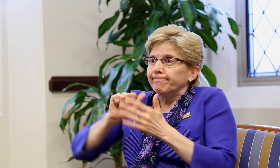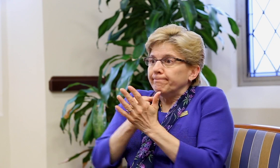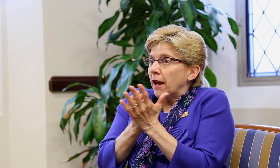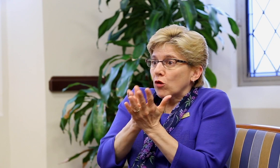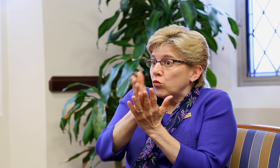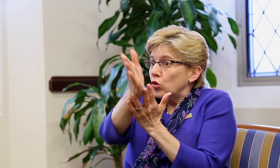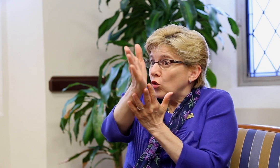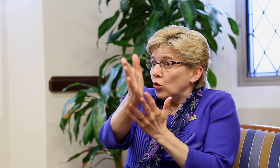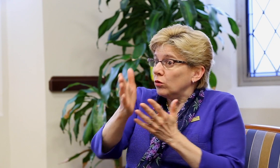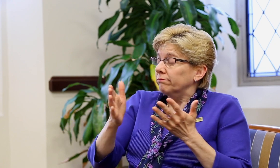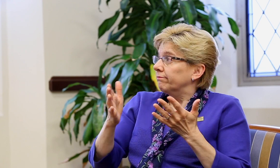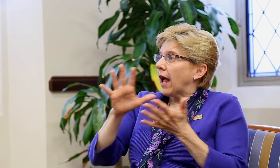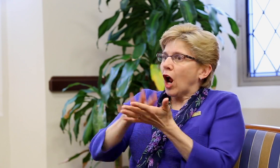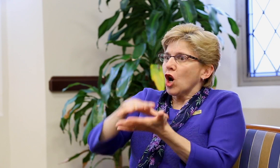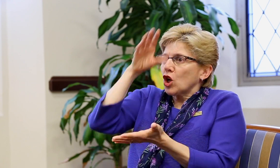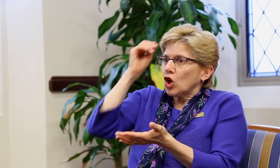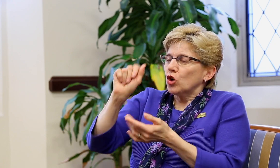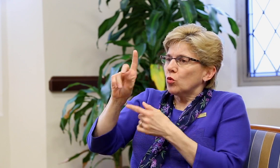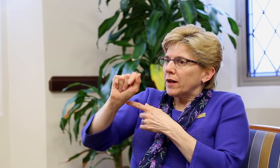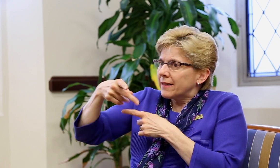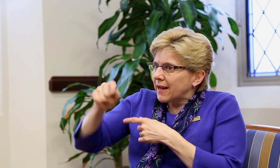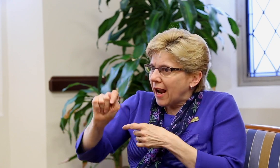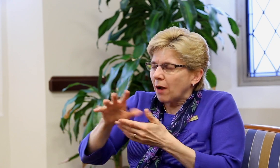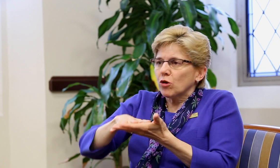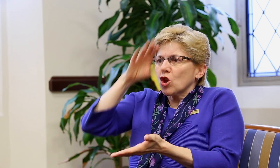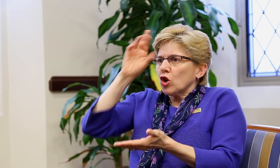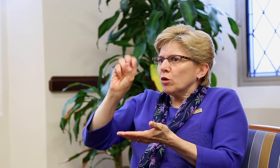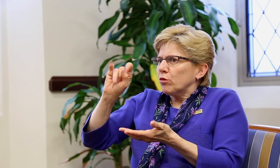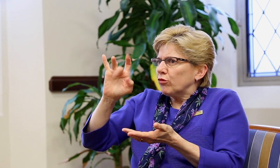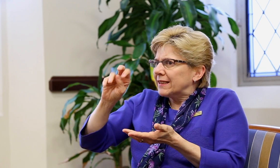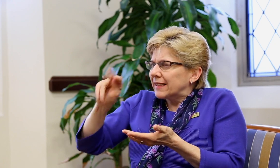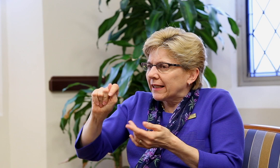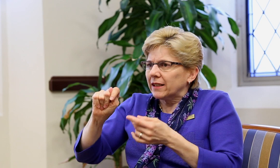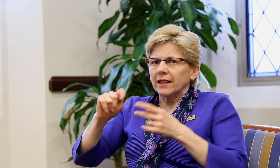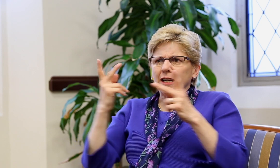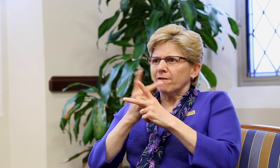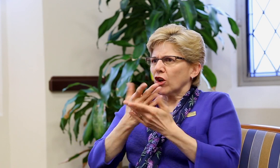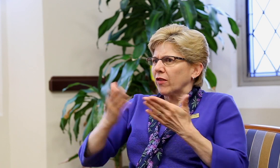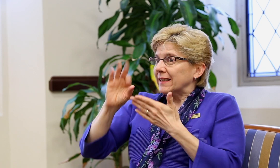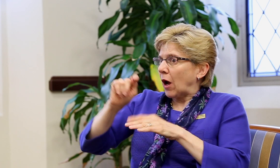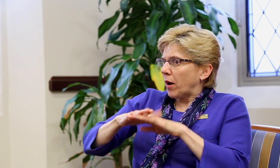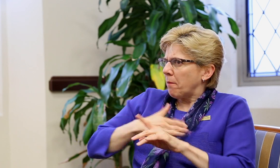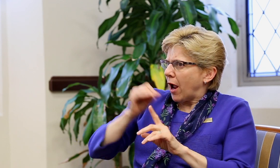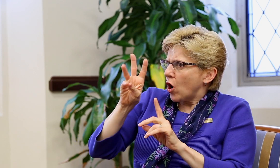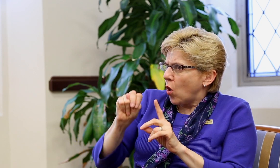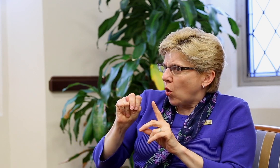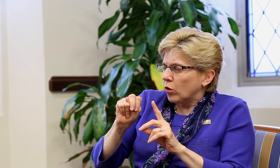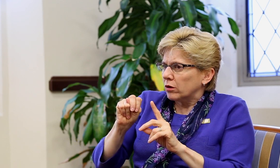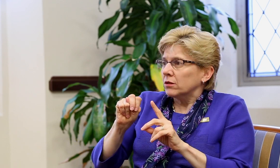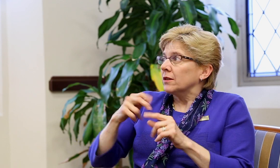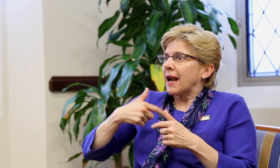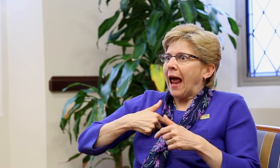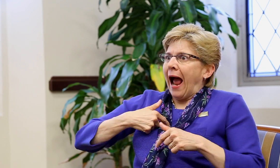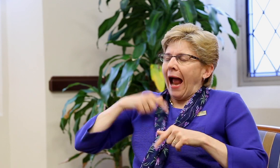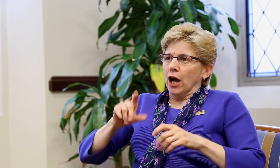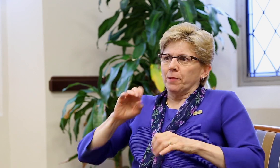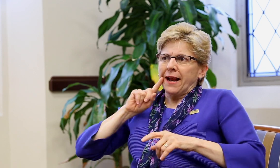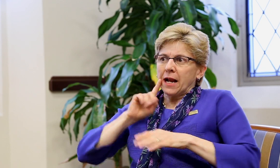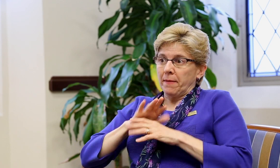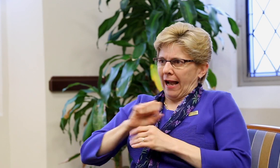coped as best I could. I learned to adapt. I learned to be resilient. I learned things on my own, and I had to be committed